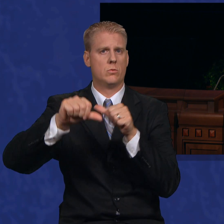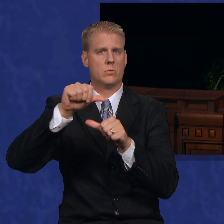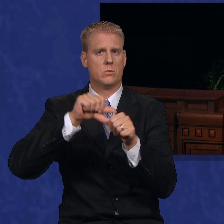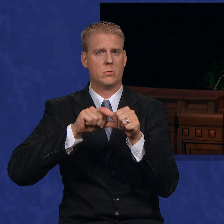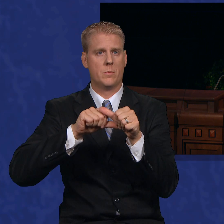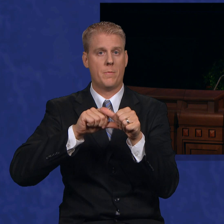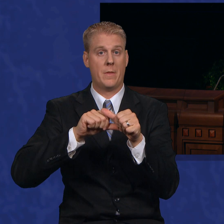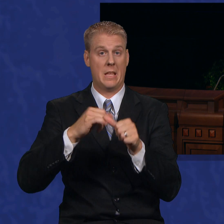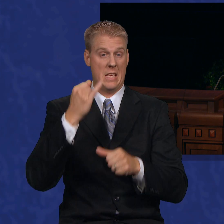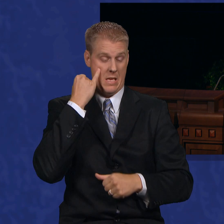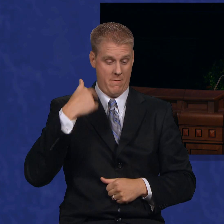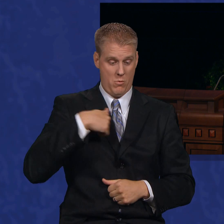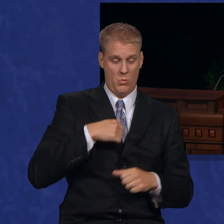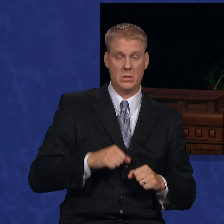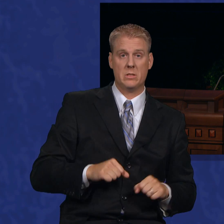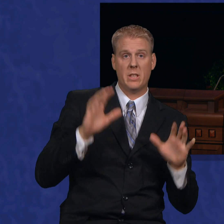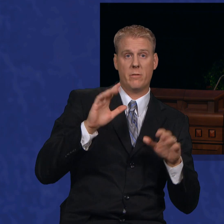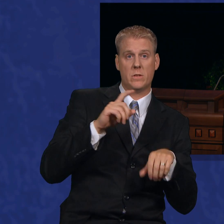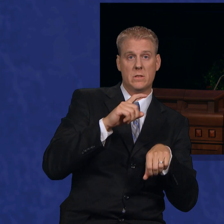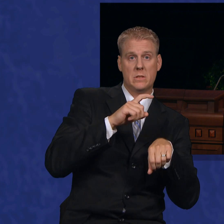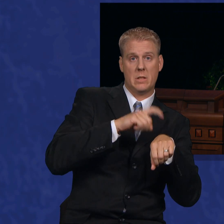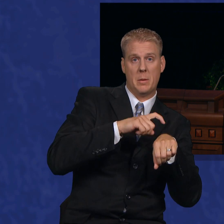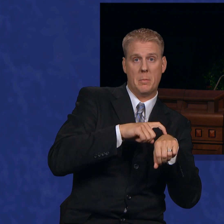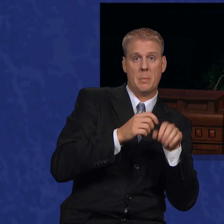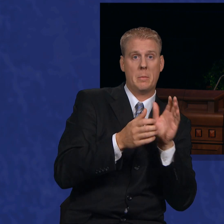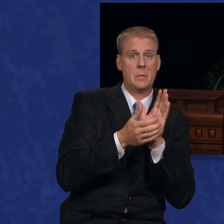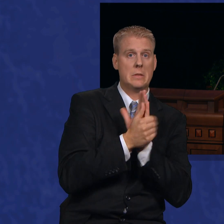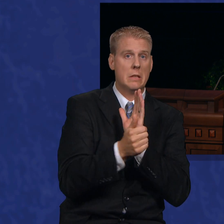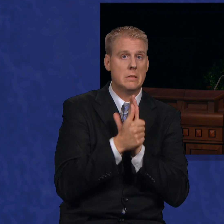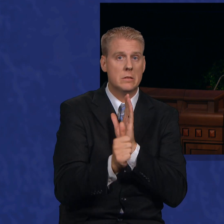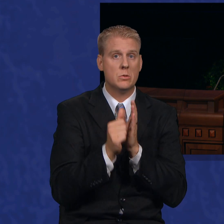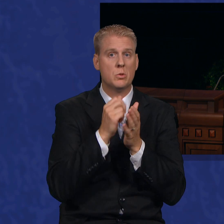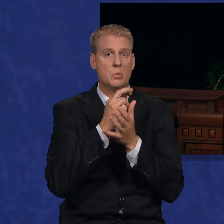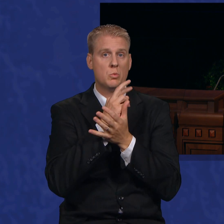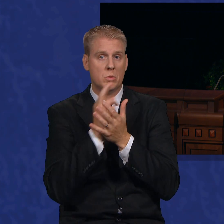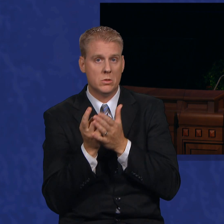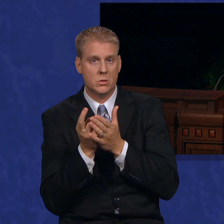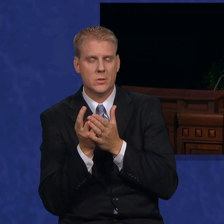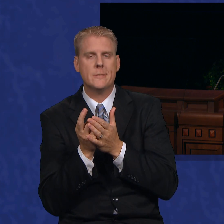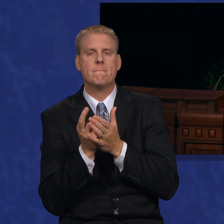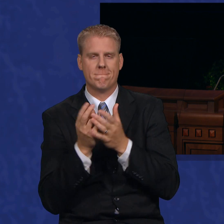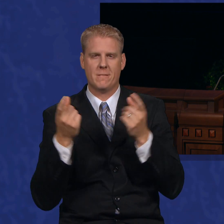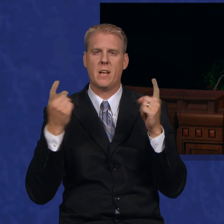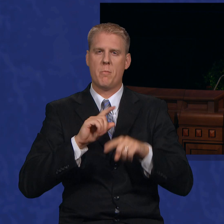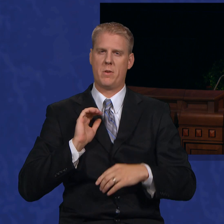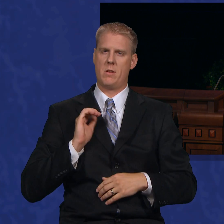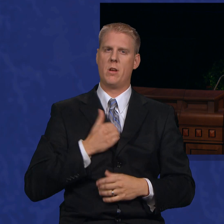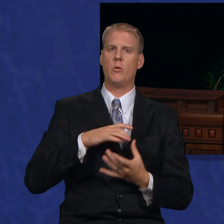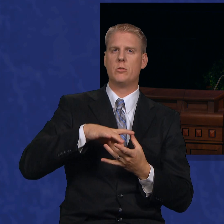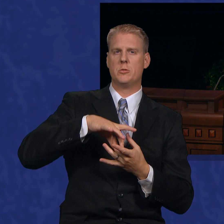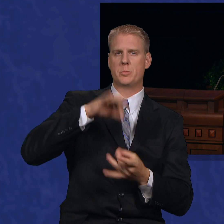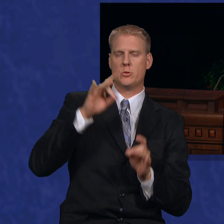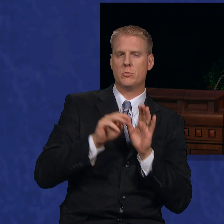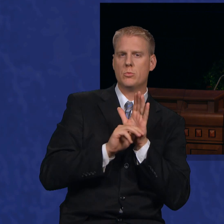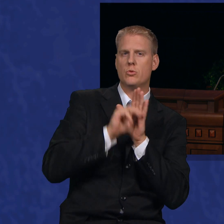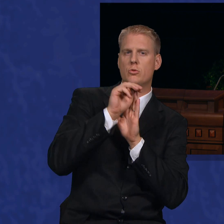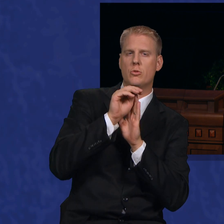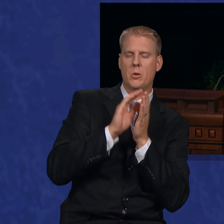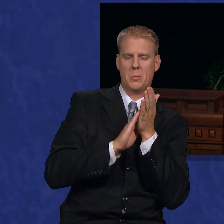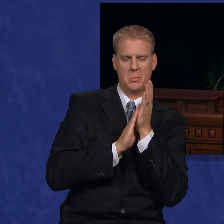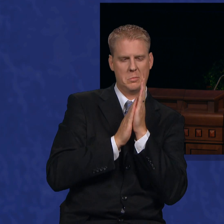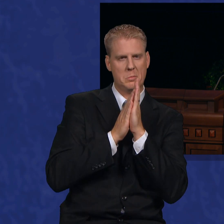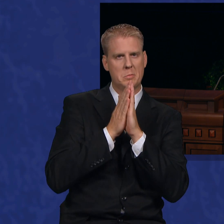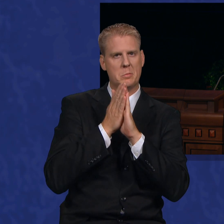in sacrificing our time, talents, and resources that our spirits mature and